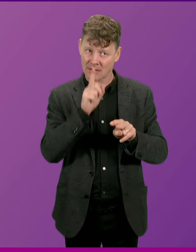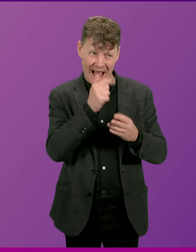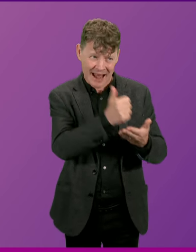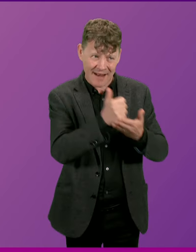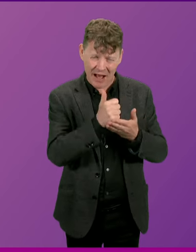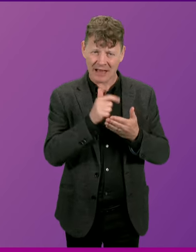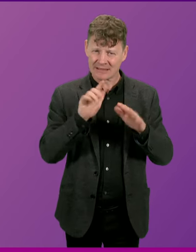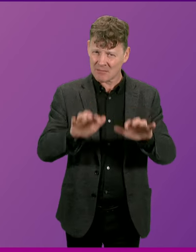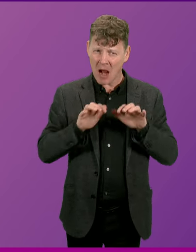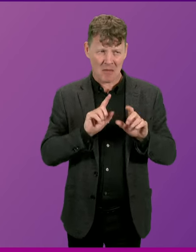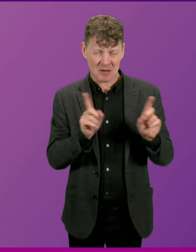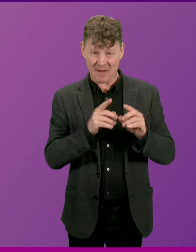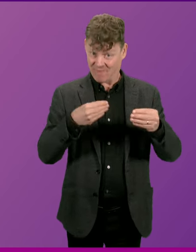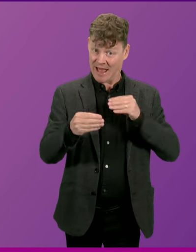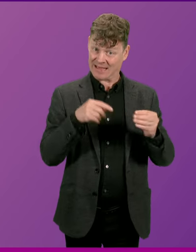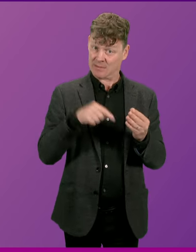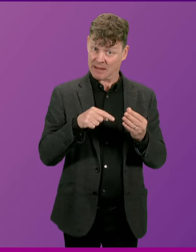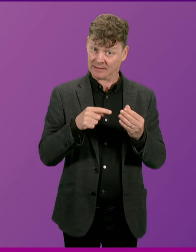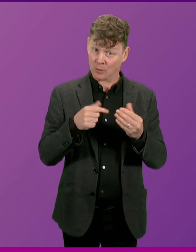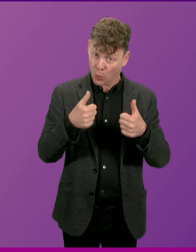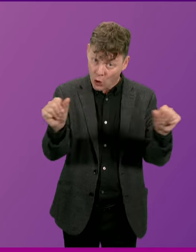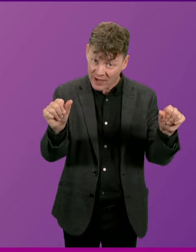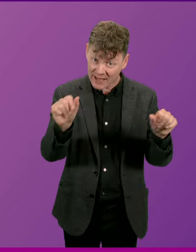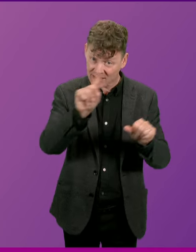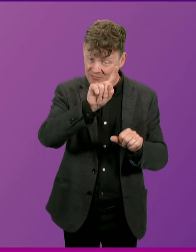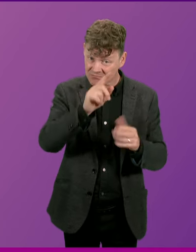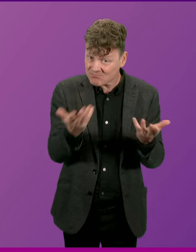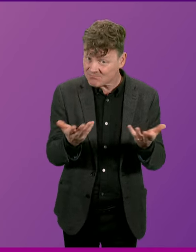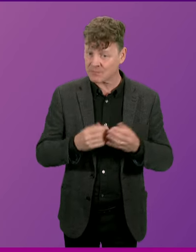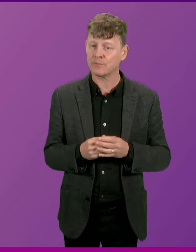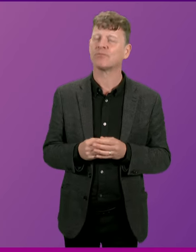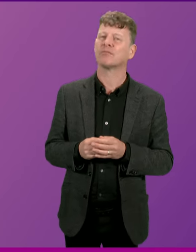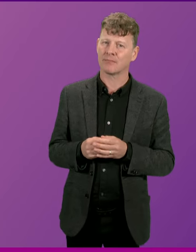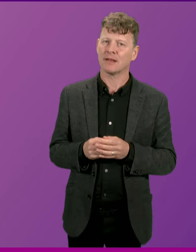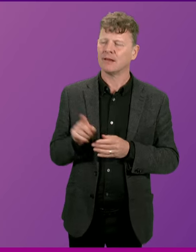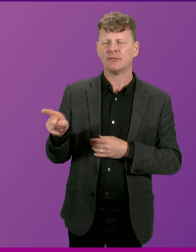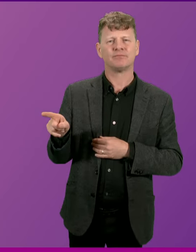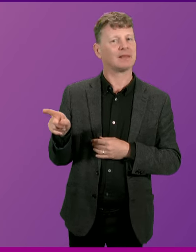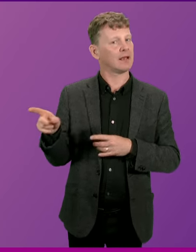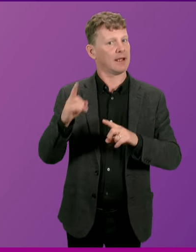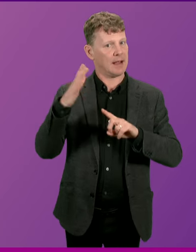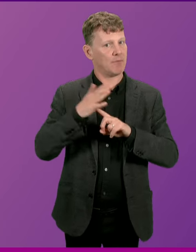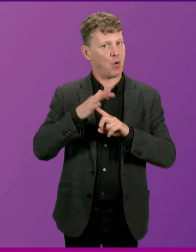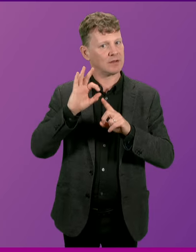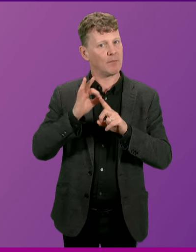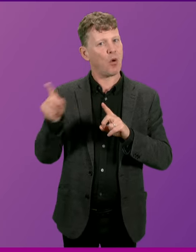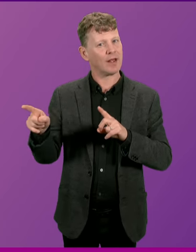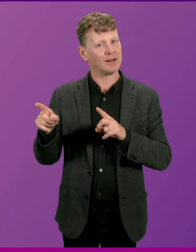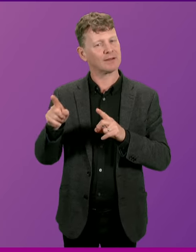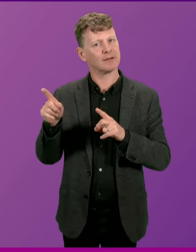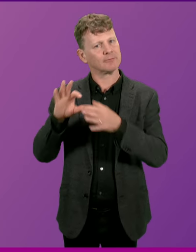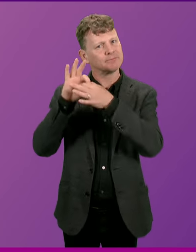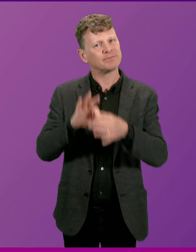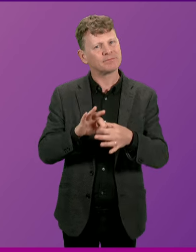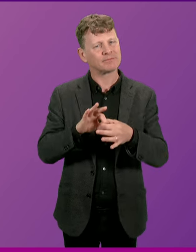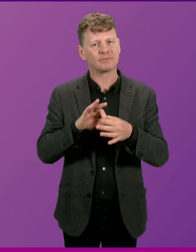the flexibility is working? Deputy First Minister. member makes a very important point, particularly about